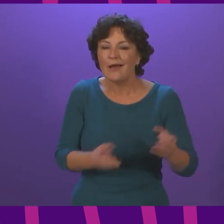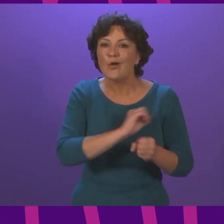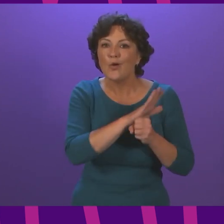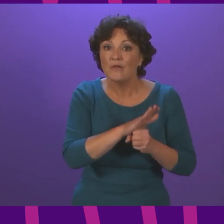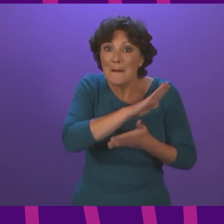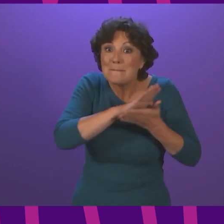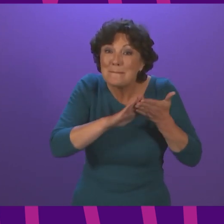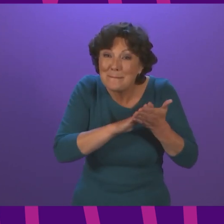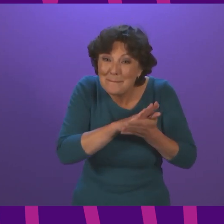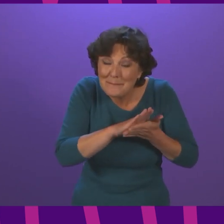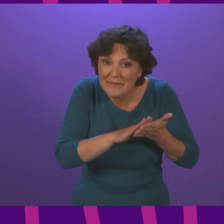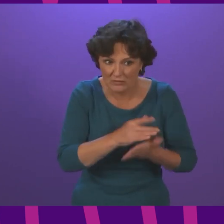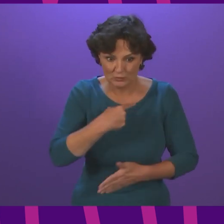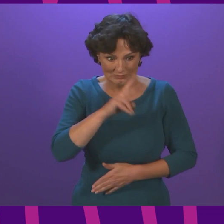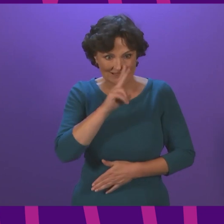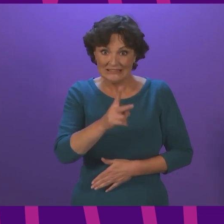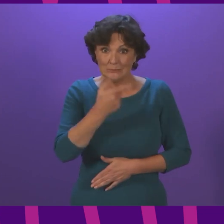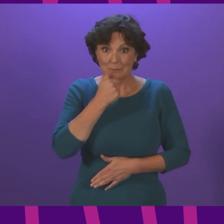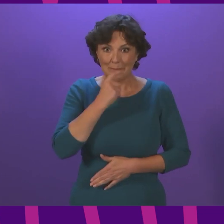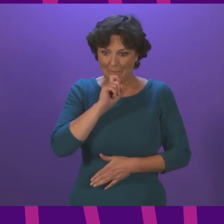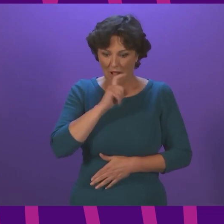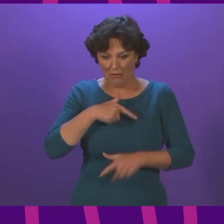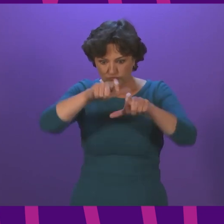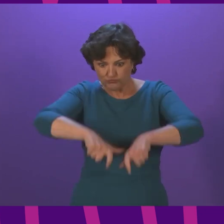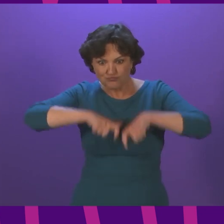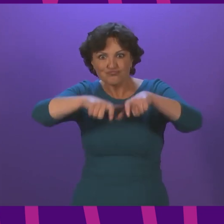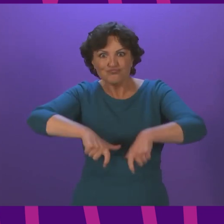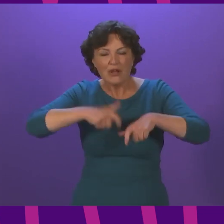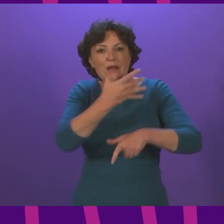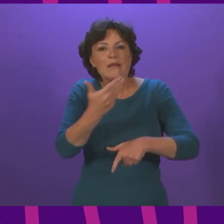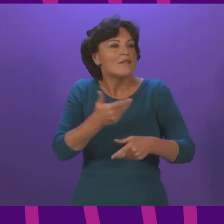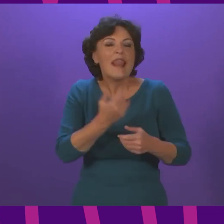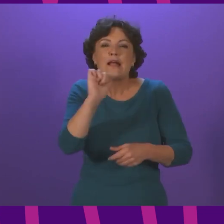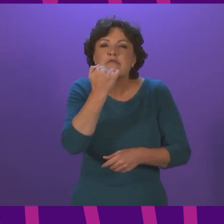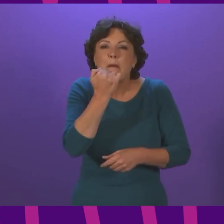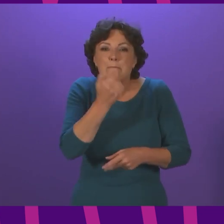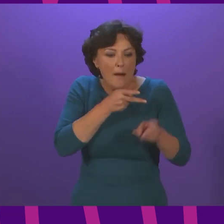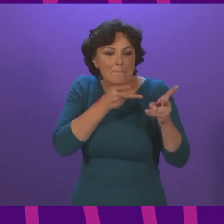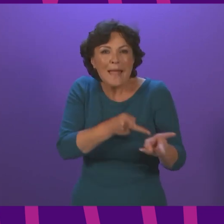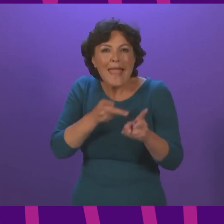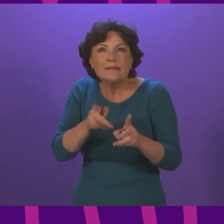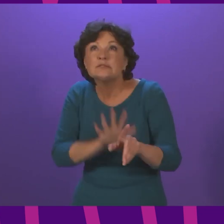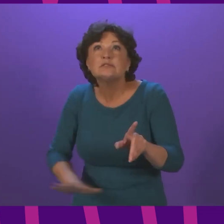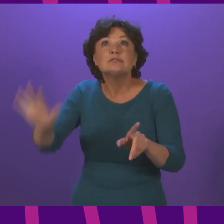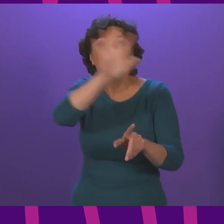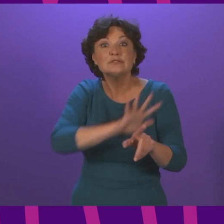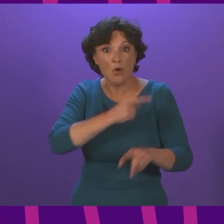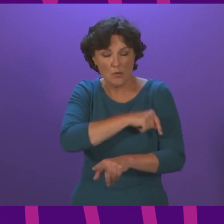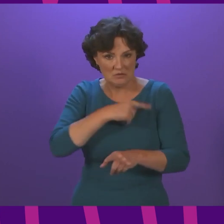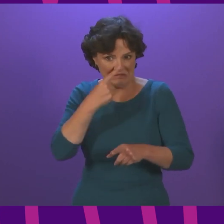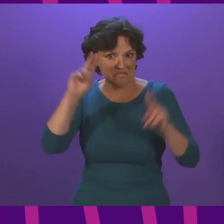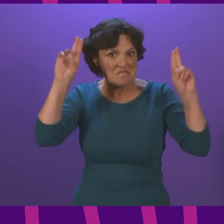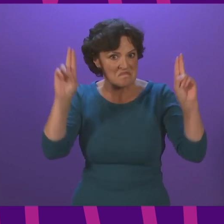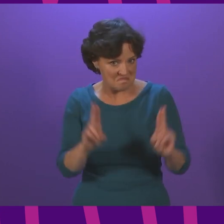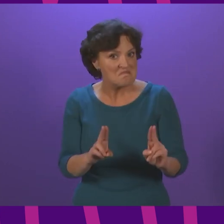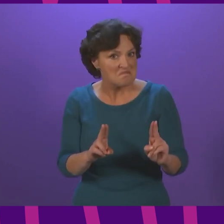in hospital occupancy, which, of course, is the overall number of COVID patients in hospital at any given time. Two weeks